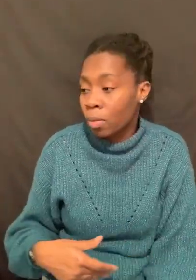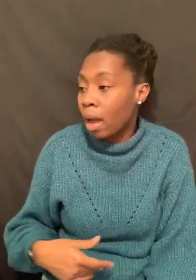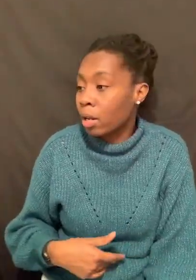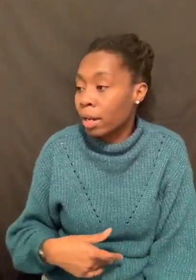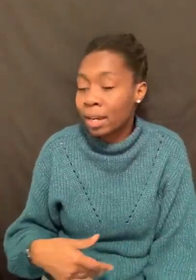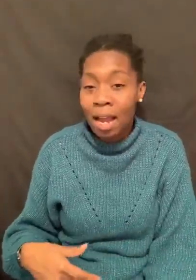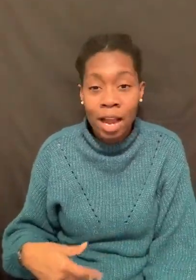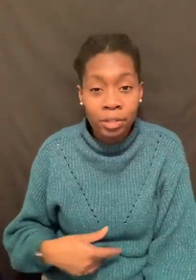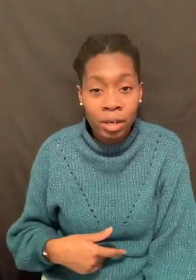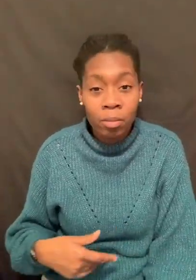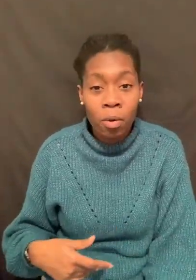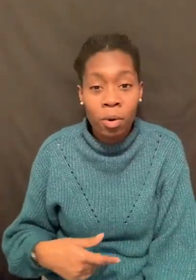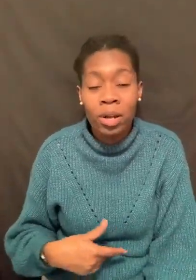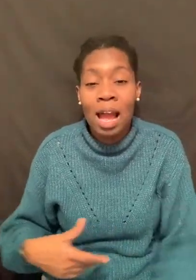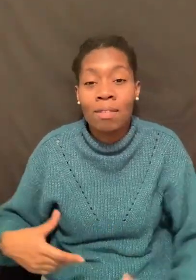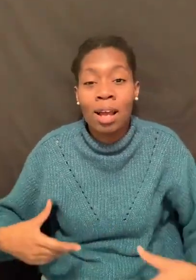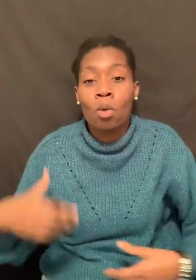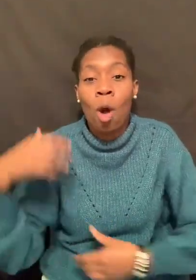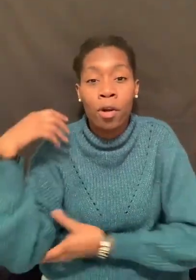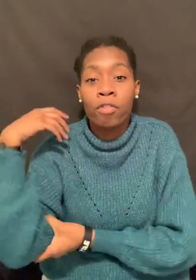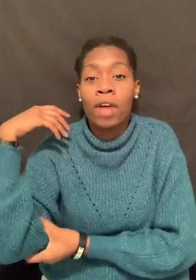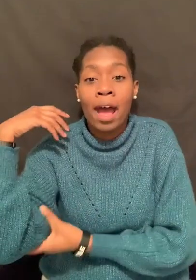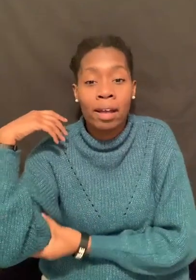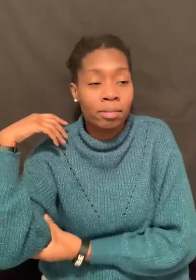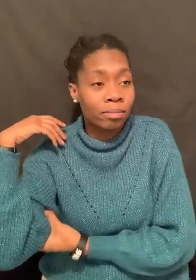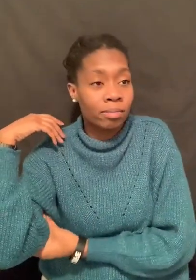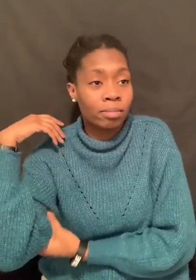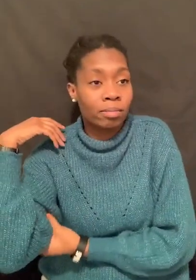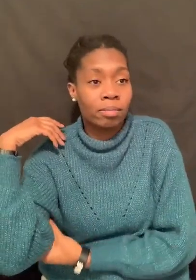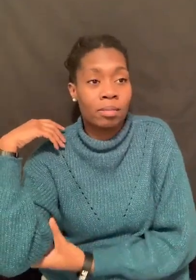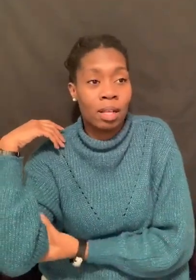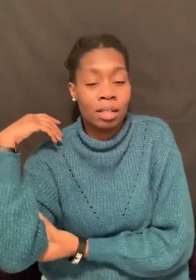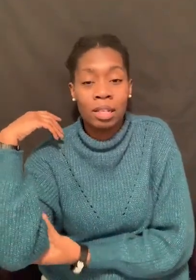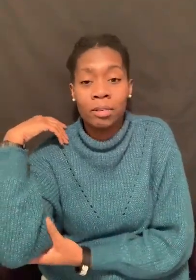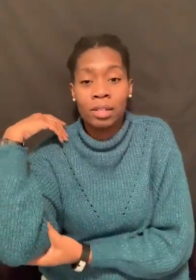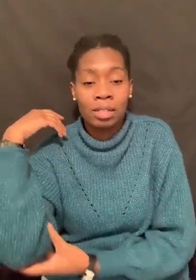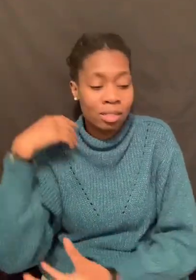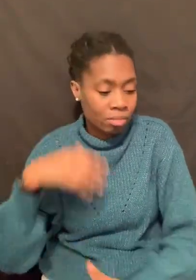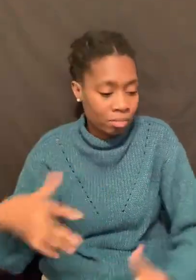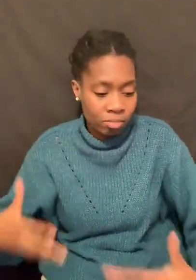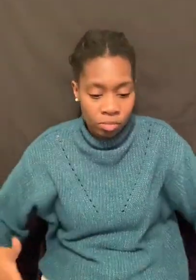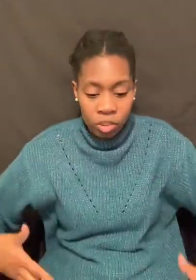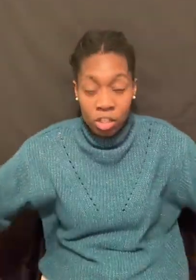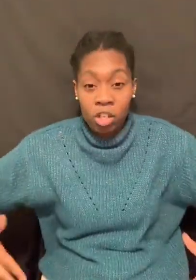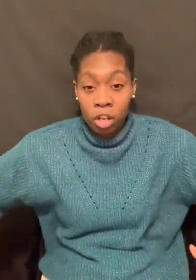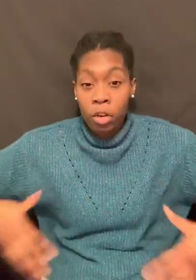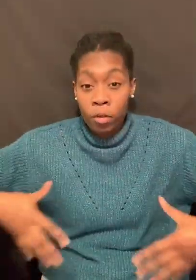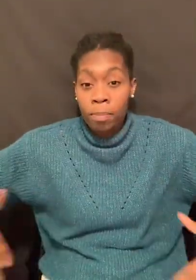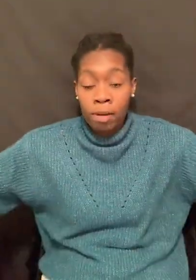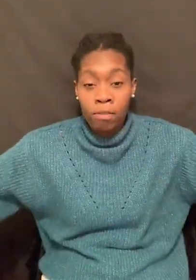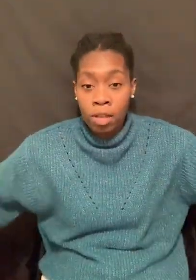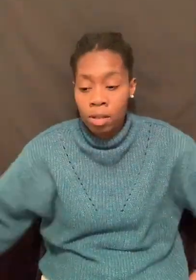Your body is to get dehydrated more. You're to have a lot of water and fat. Like, the liquid is going to get really puffy.